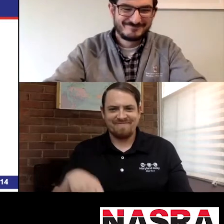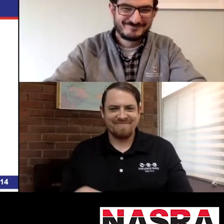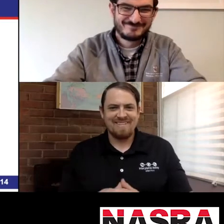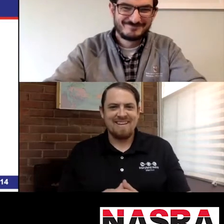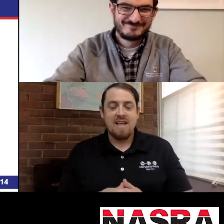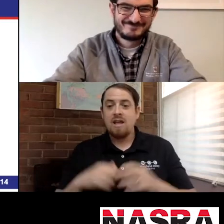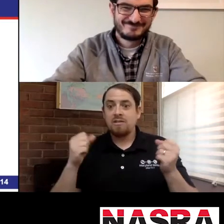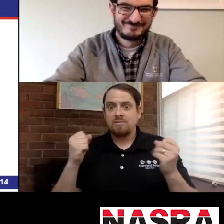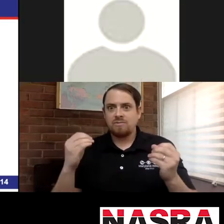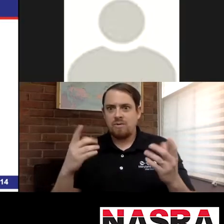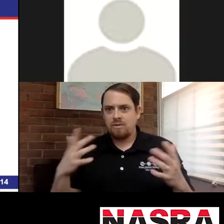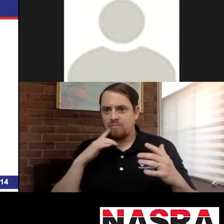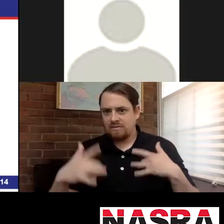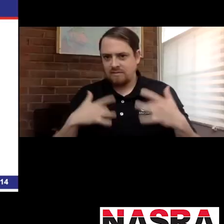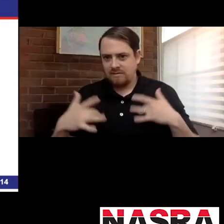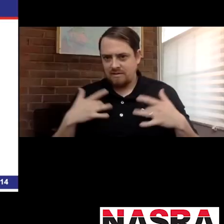Take it away, Travis.